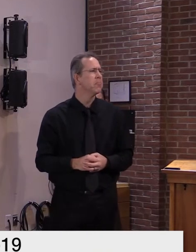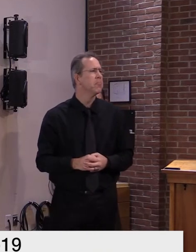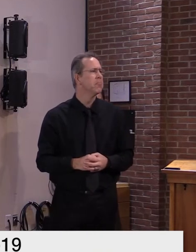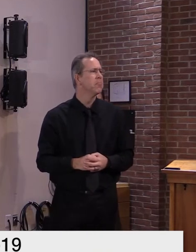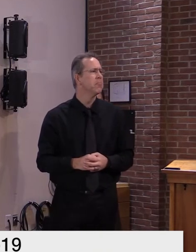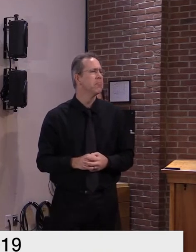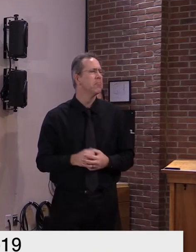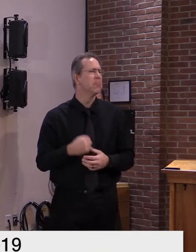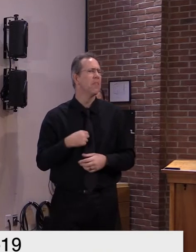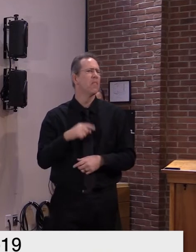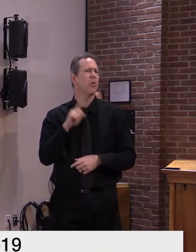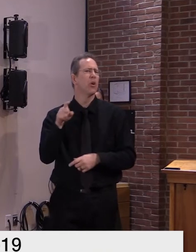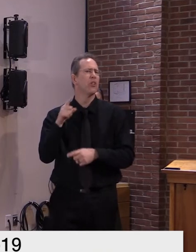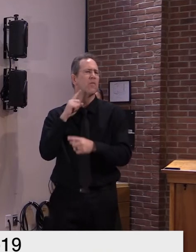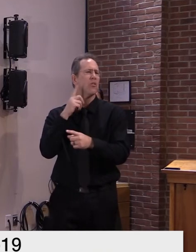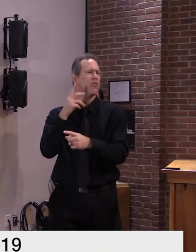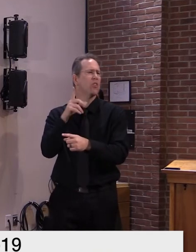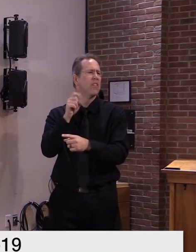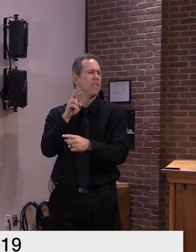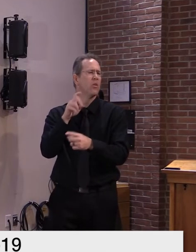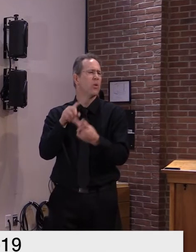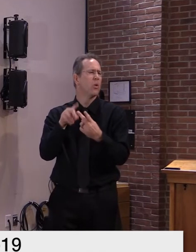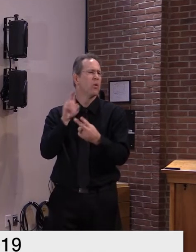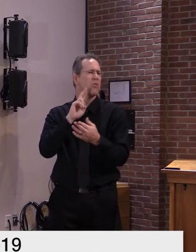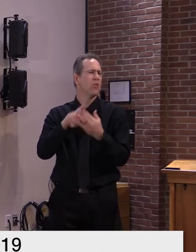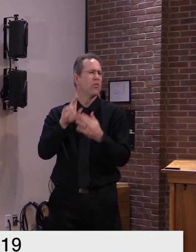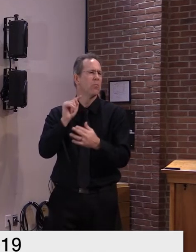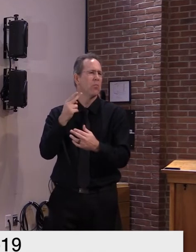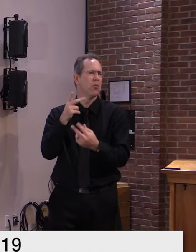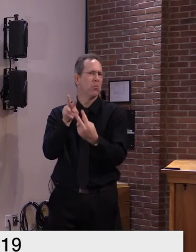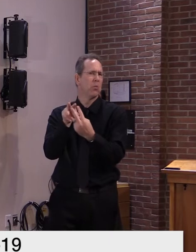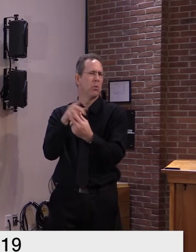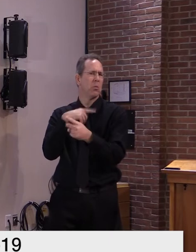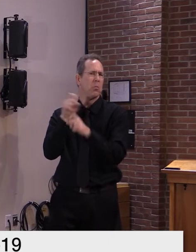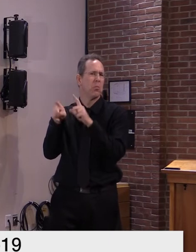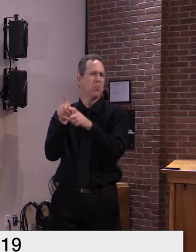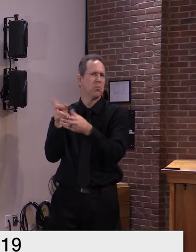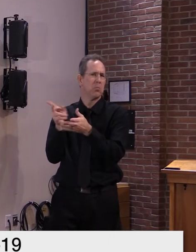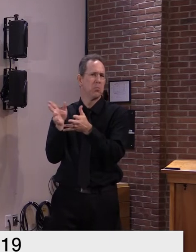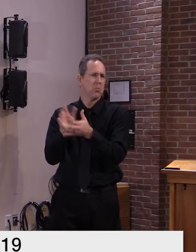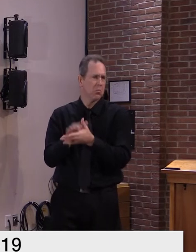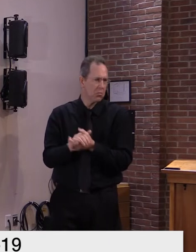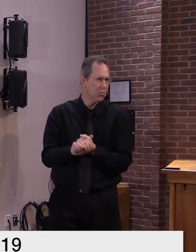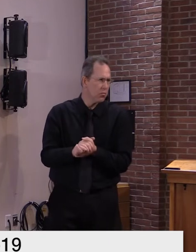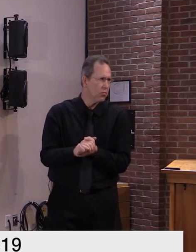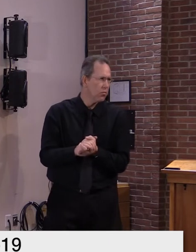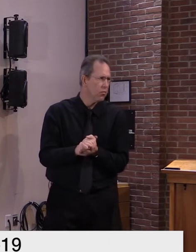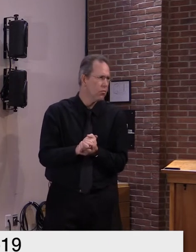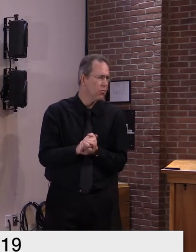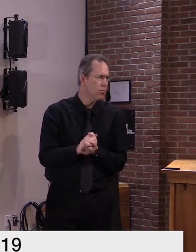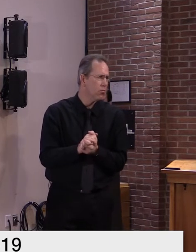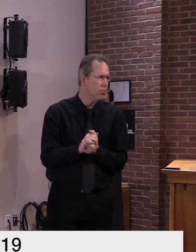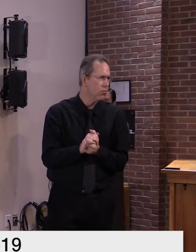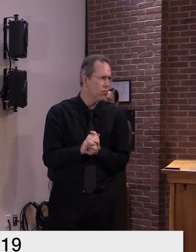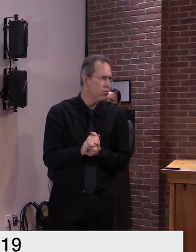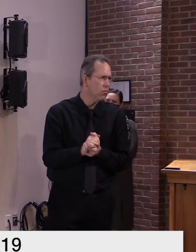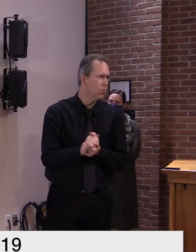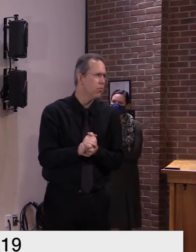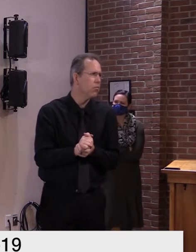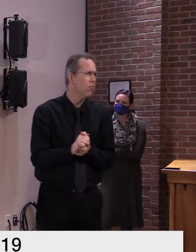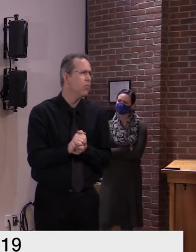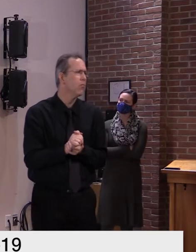state tracking how many people who are homeless have had covid-19 in any way